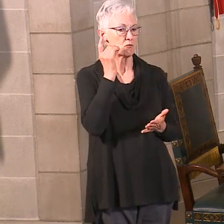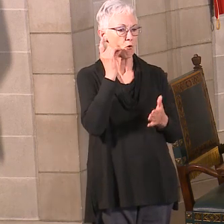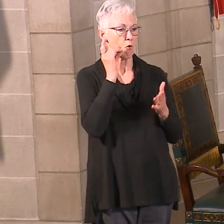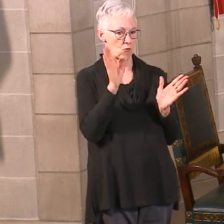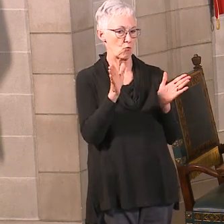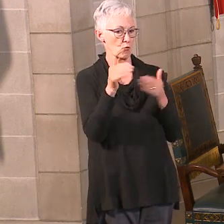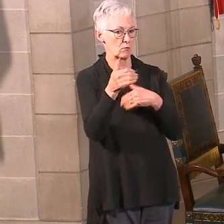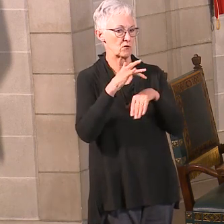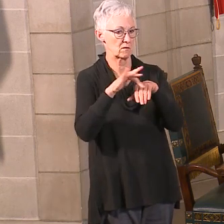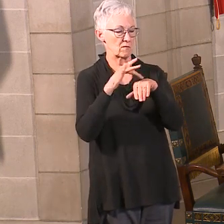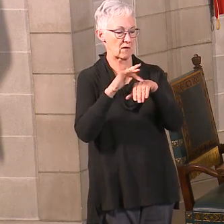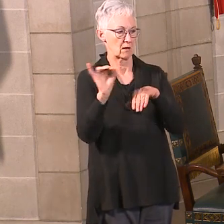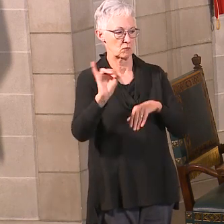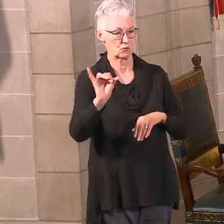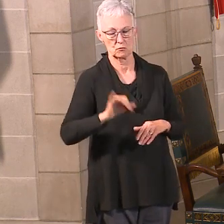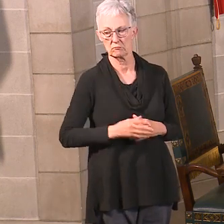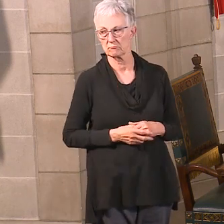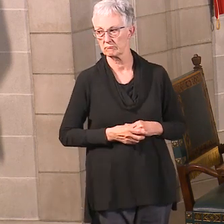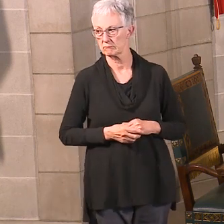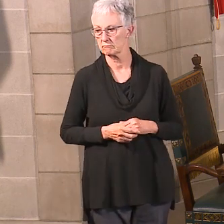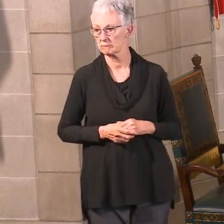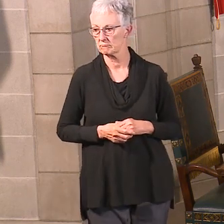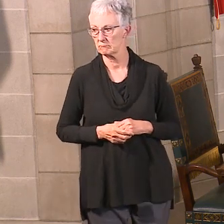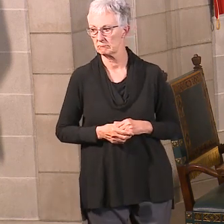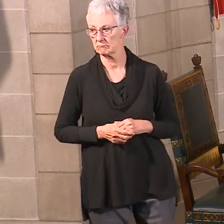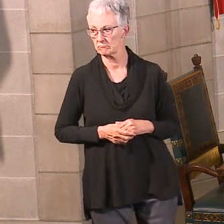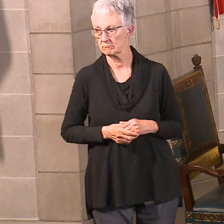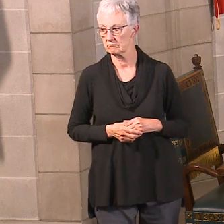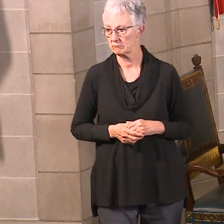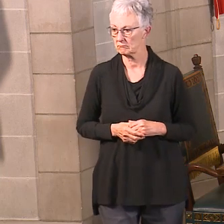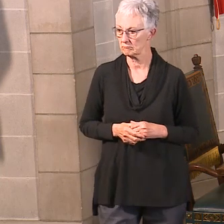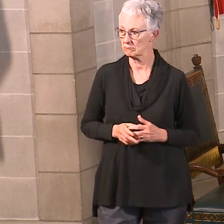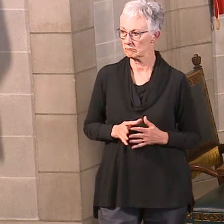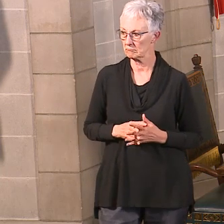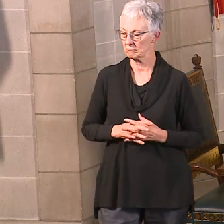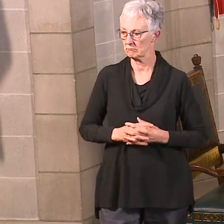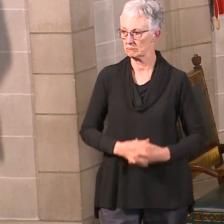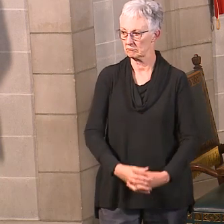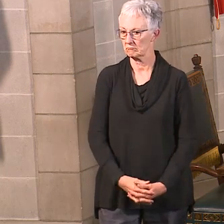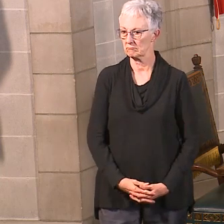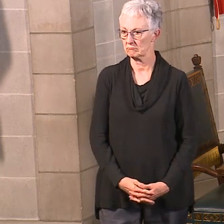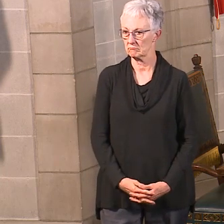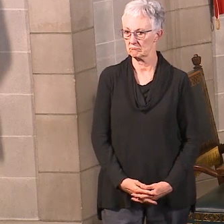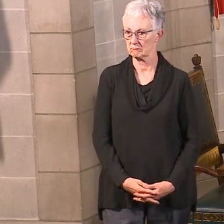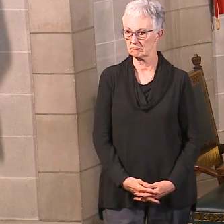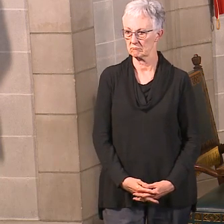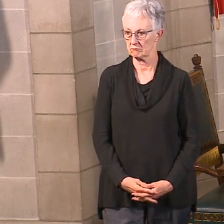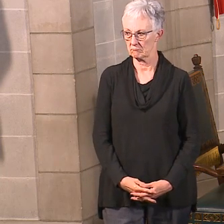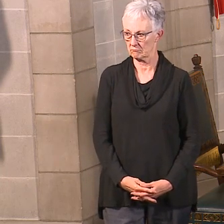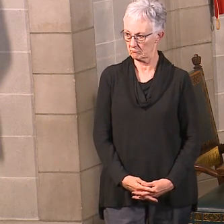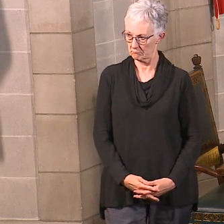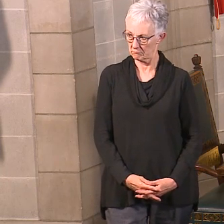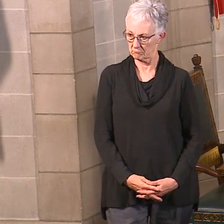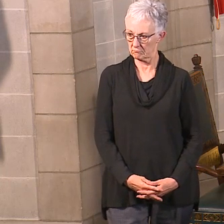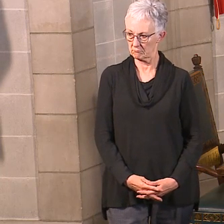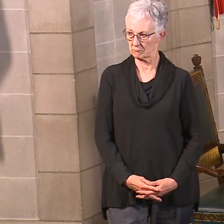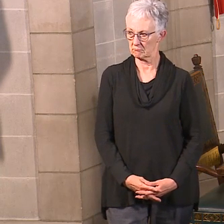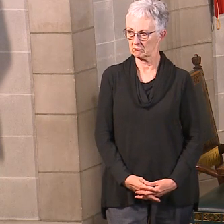Question for Paul Hamill. He says, why are there more cases per capita in rural areas and urban areas of Nebraska?